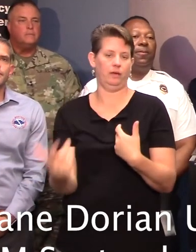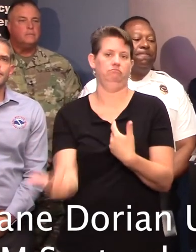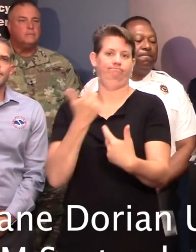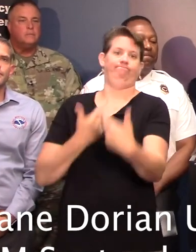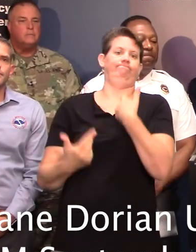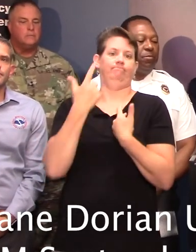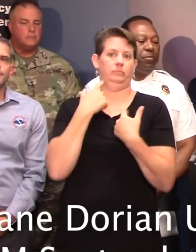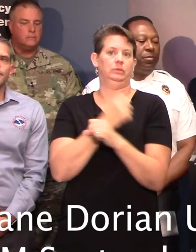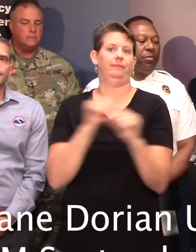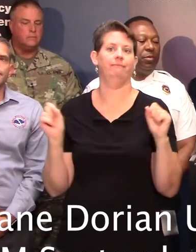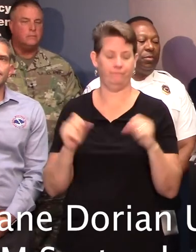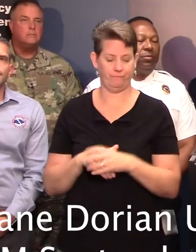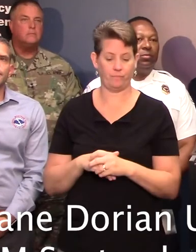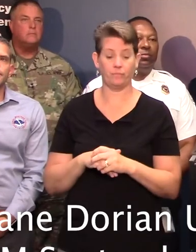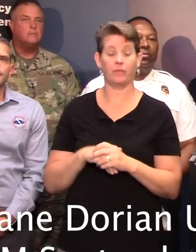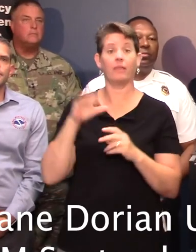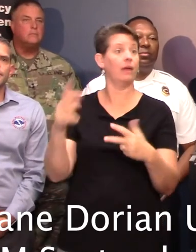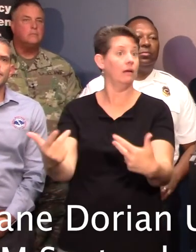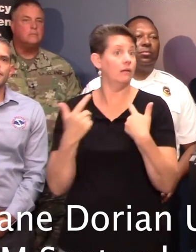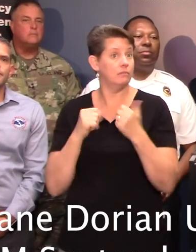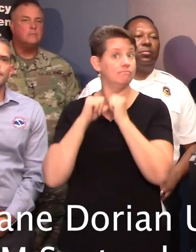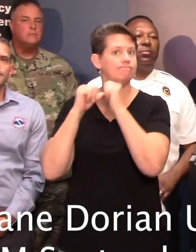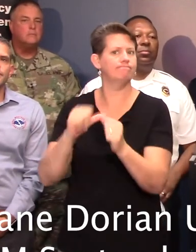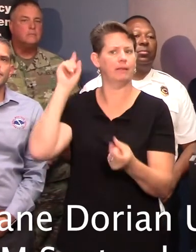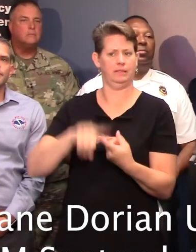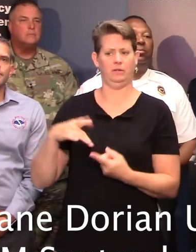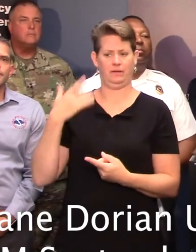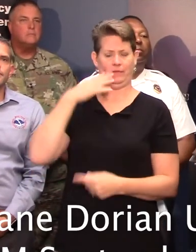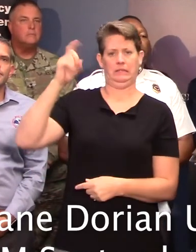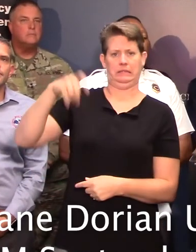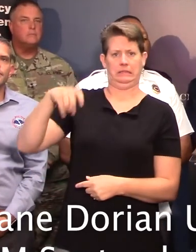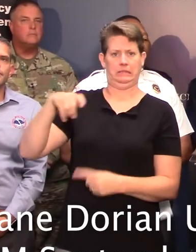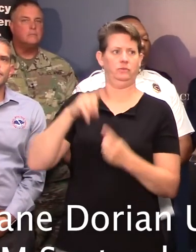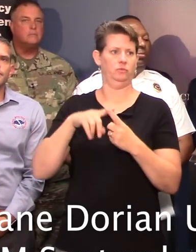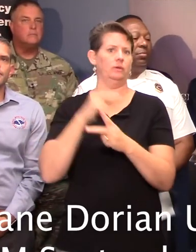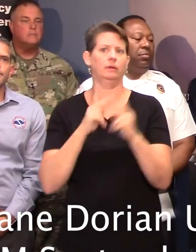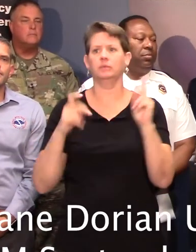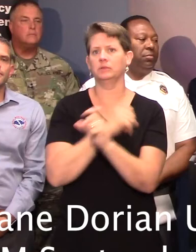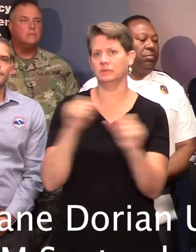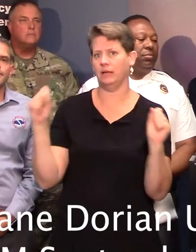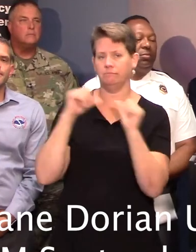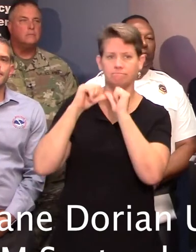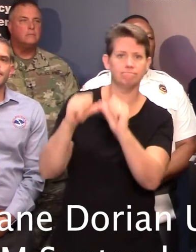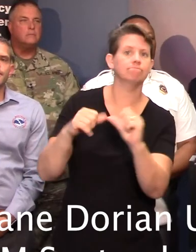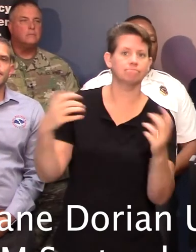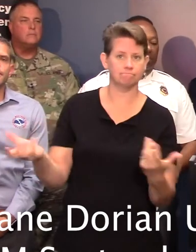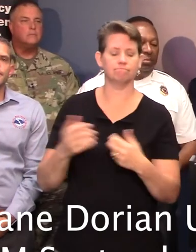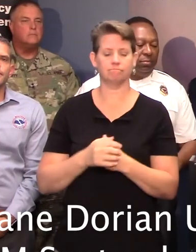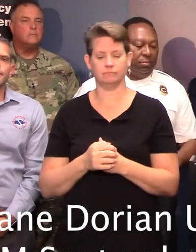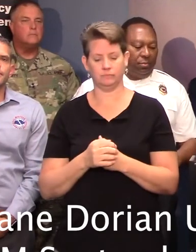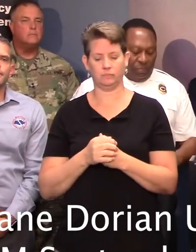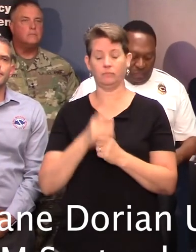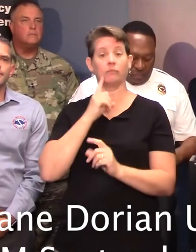to safety. That reversal will remain in place for as long as we feel like it's required in order to keep people safe and handle the traffic volumes